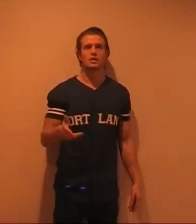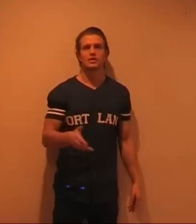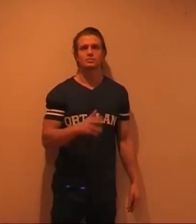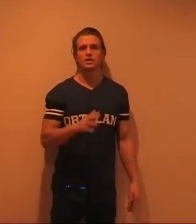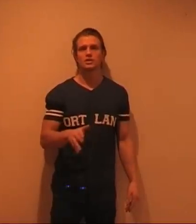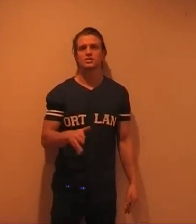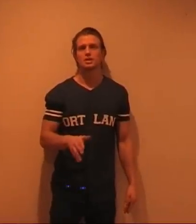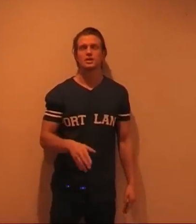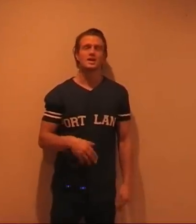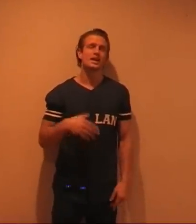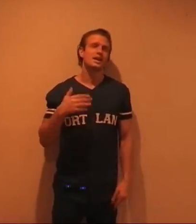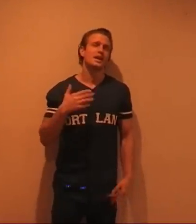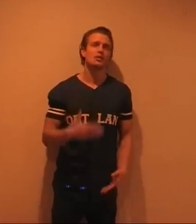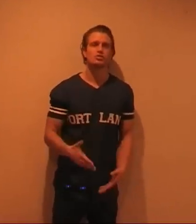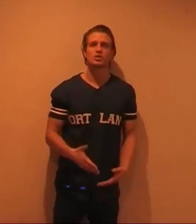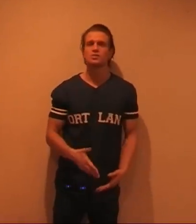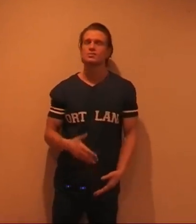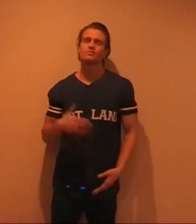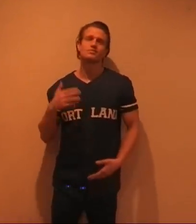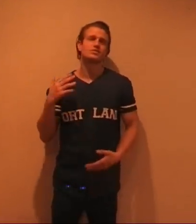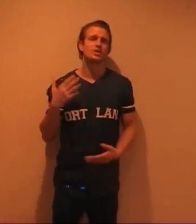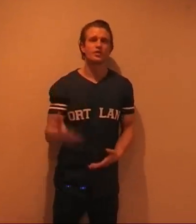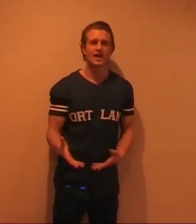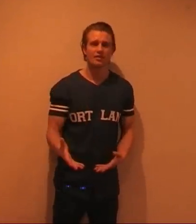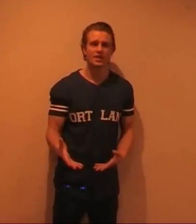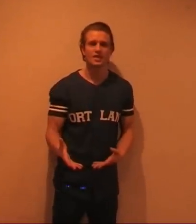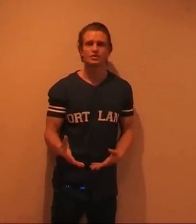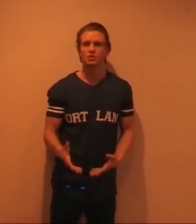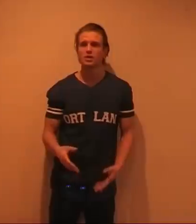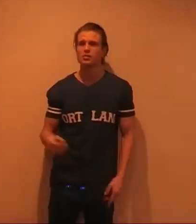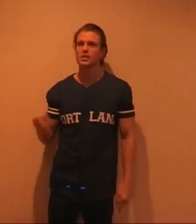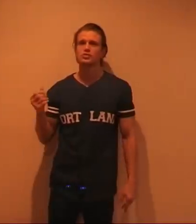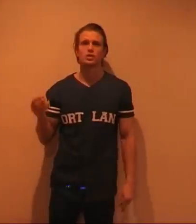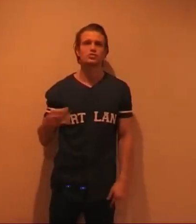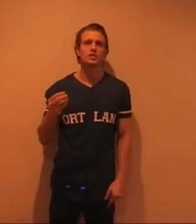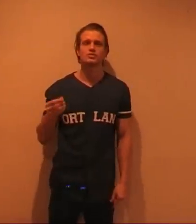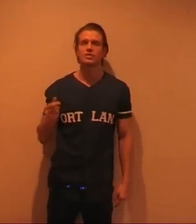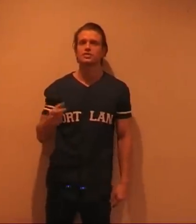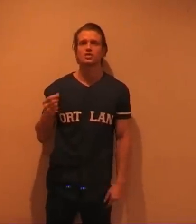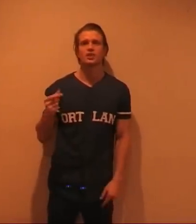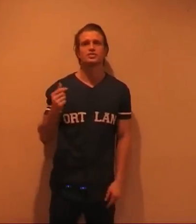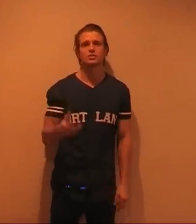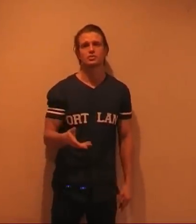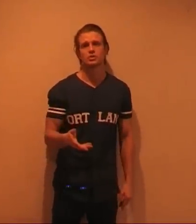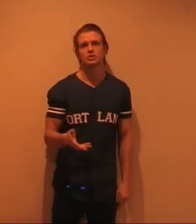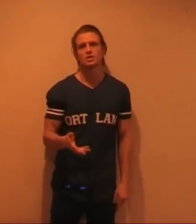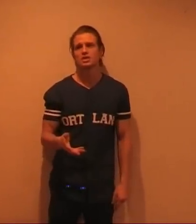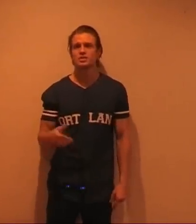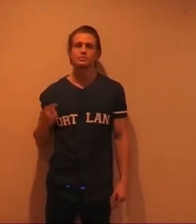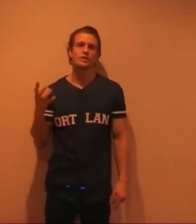That's my last tip. And also stay off the caffeine as well. try not to eat stuff which is high in salt as well. So let's put that